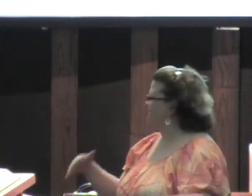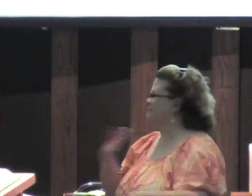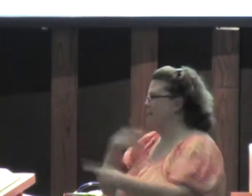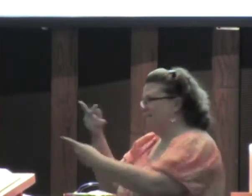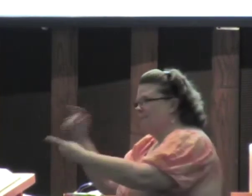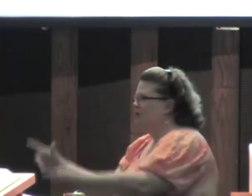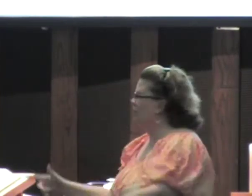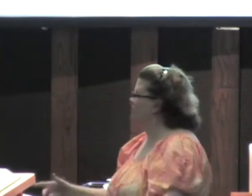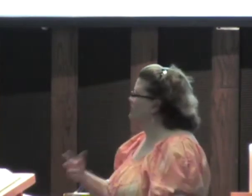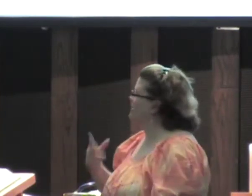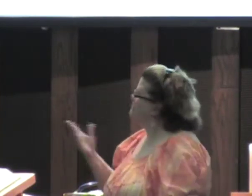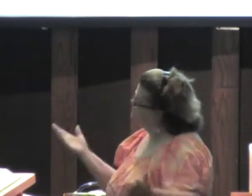in my house.